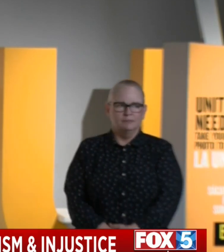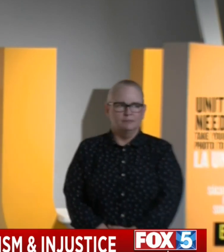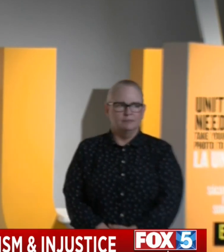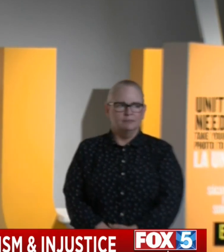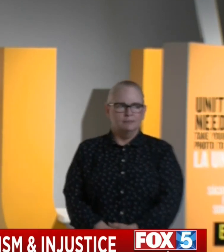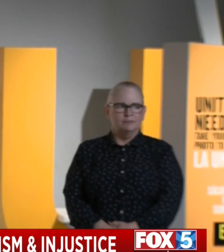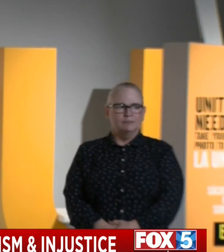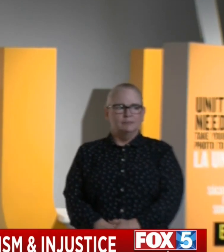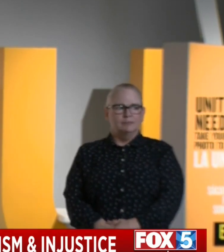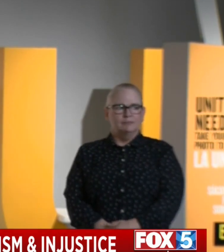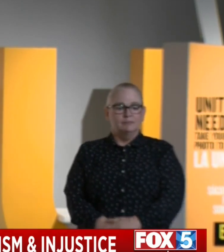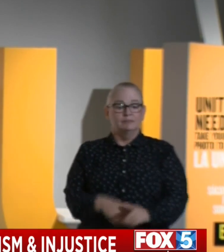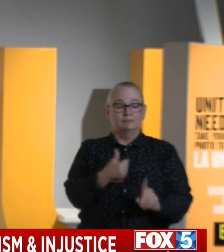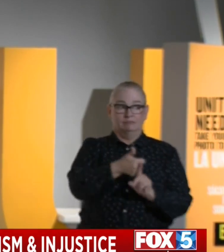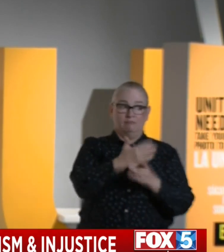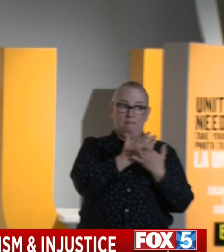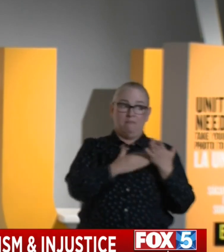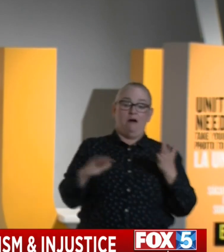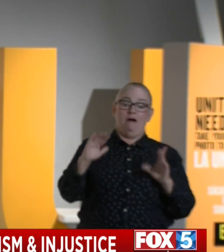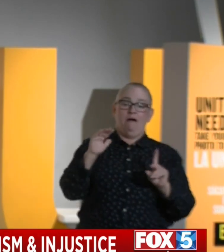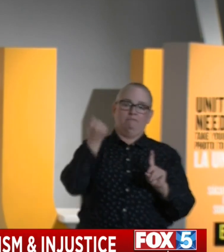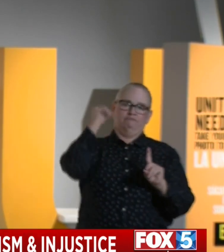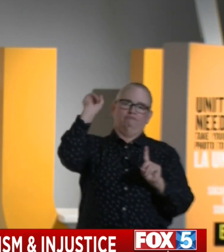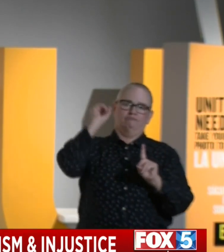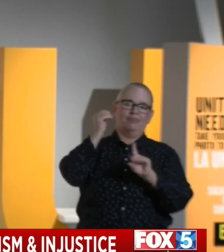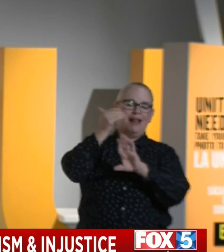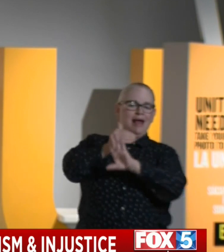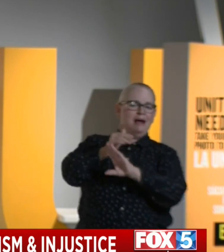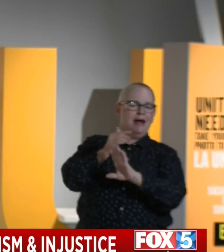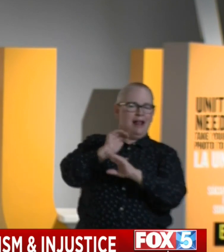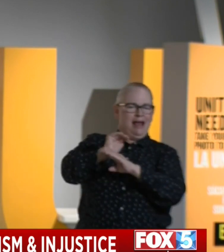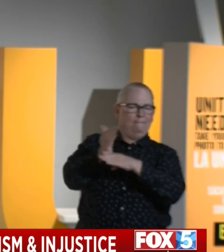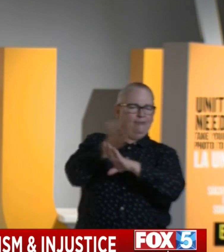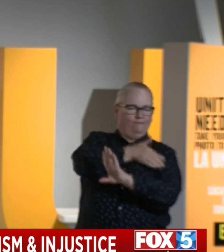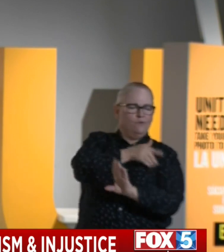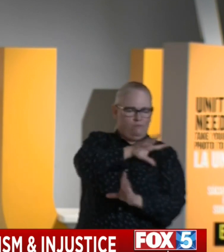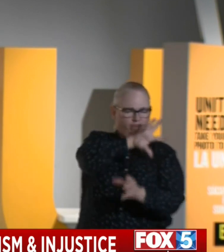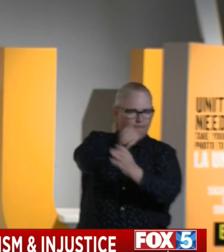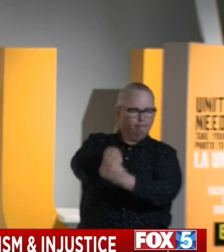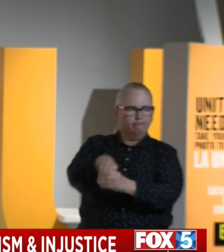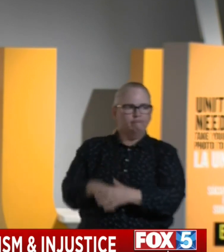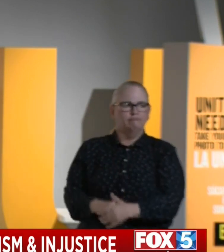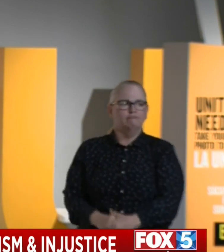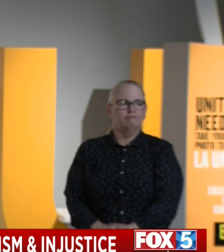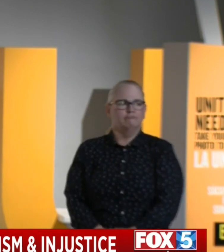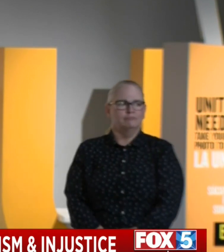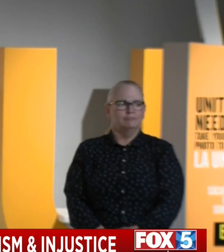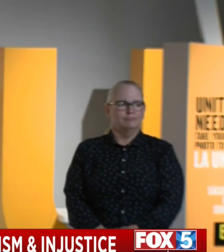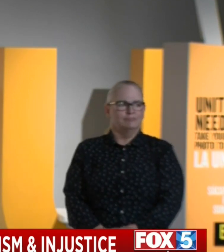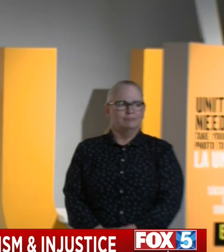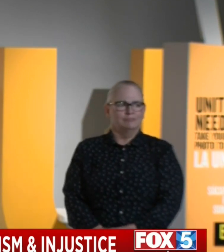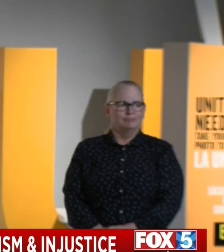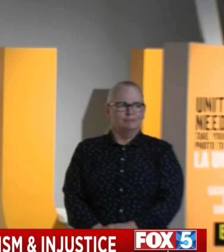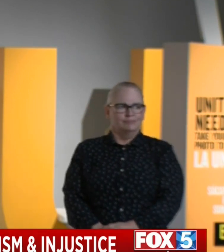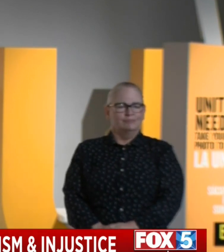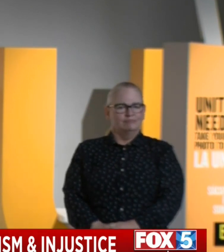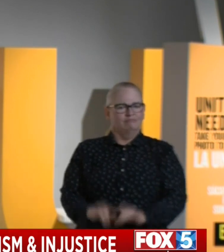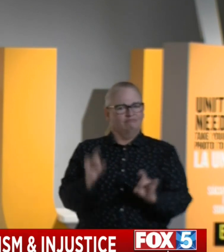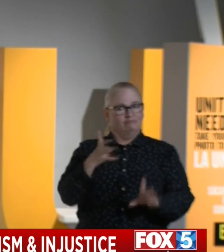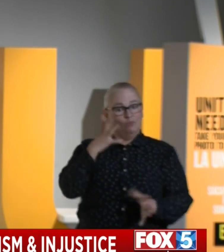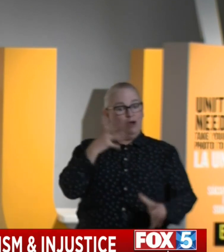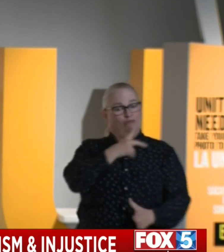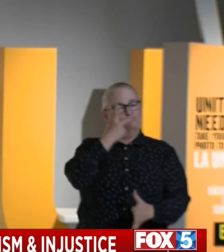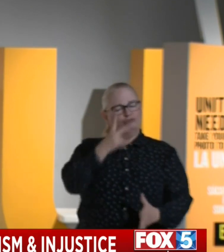protest the night before but didn't like certain aspects of what she saw. I had the privilege of also